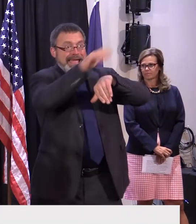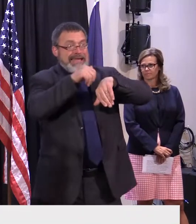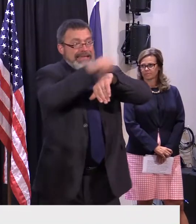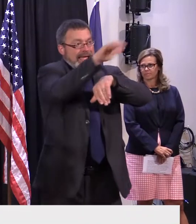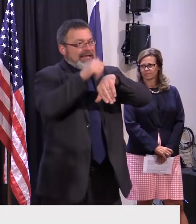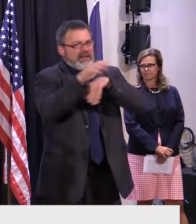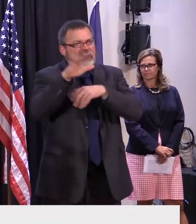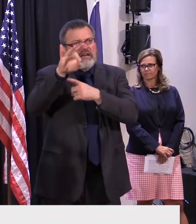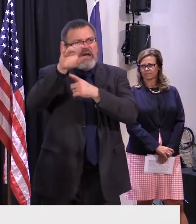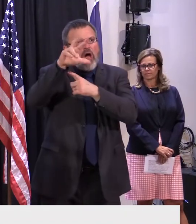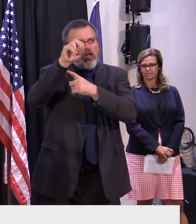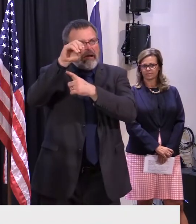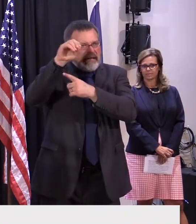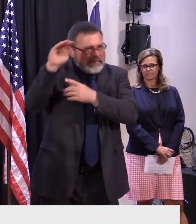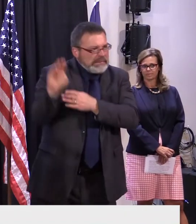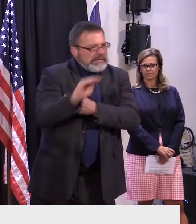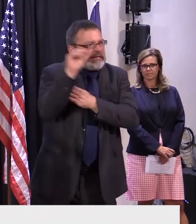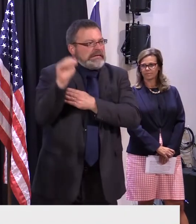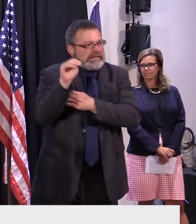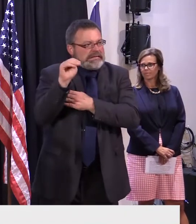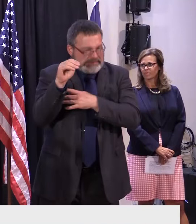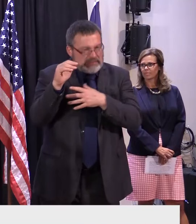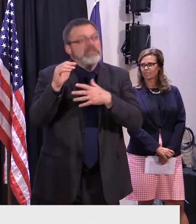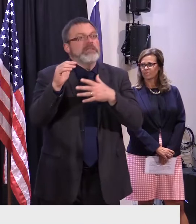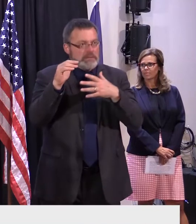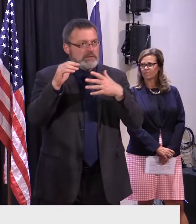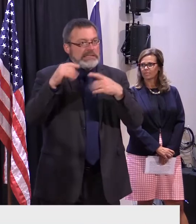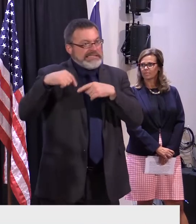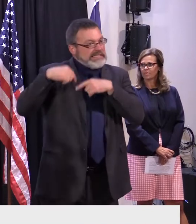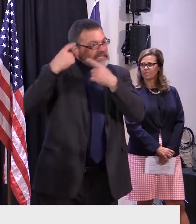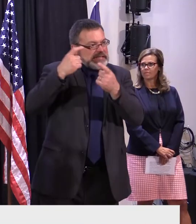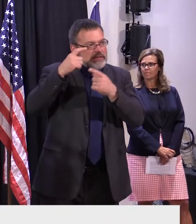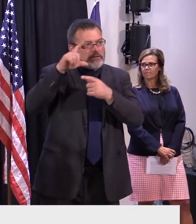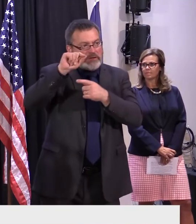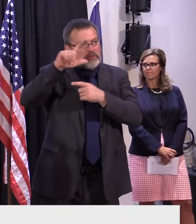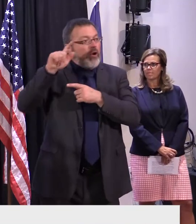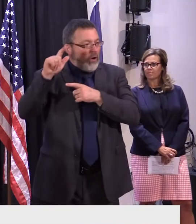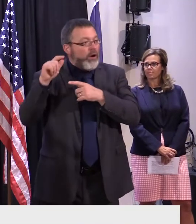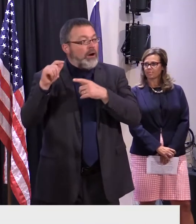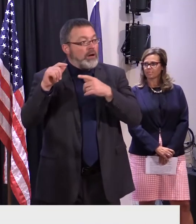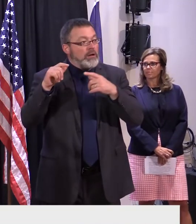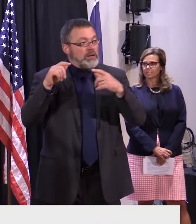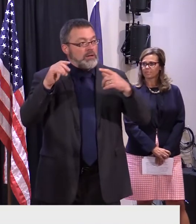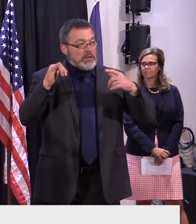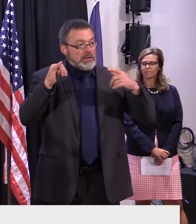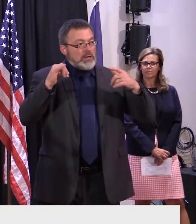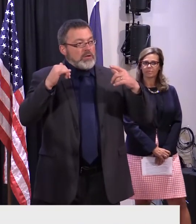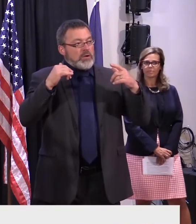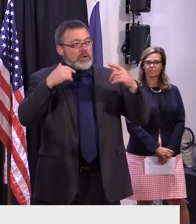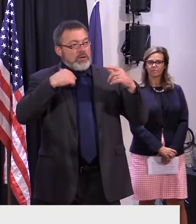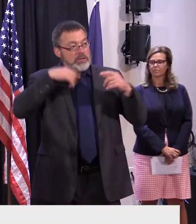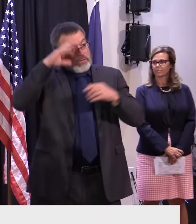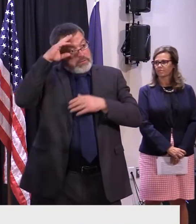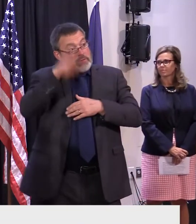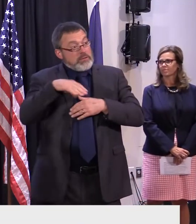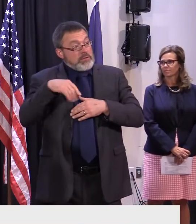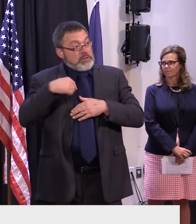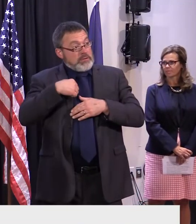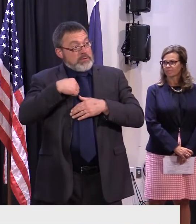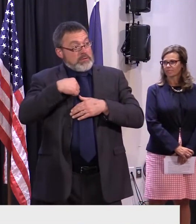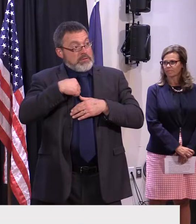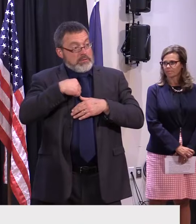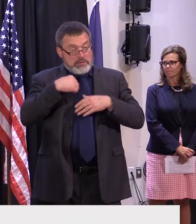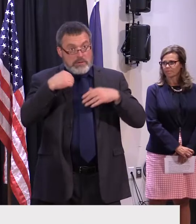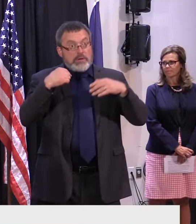Canada in 2021. And Vermont sells more goods to Canada than to its next three largest